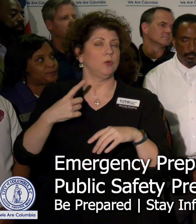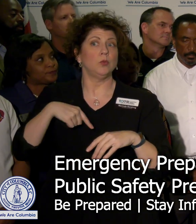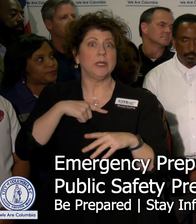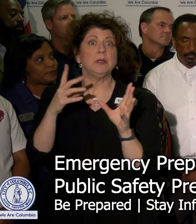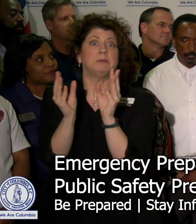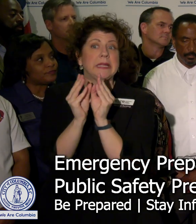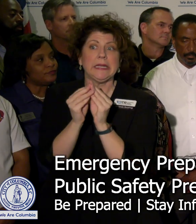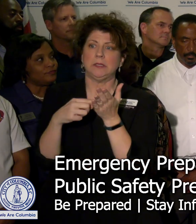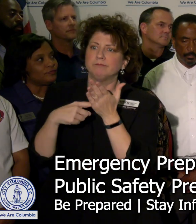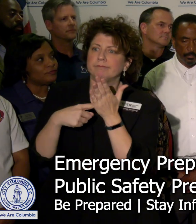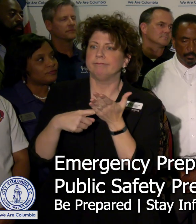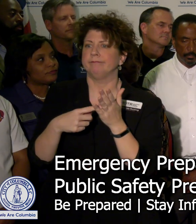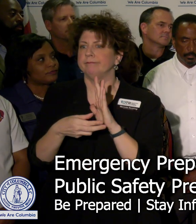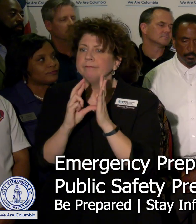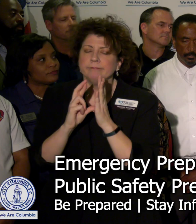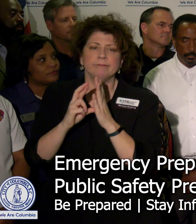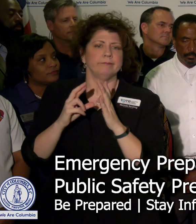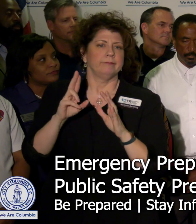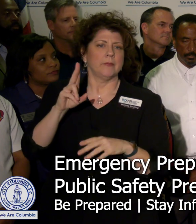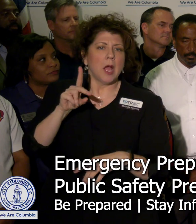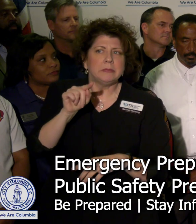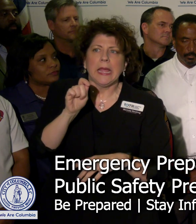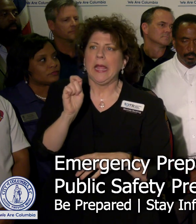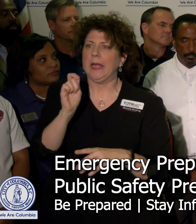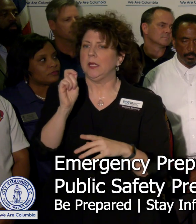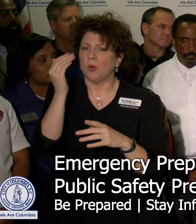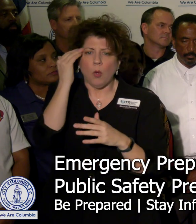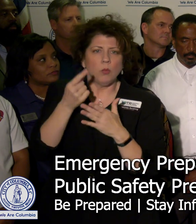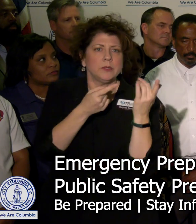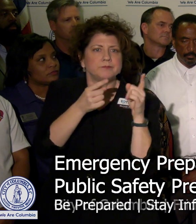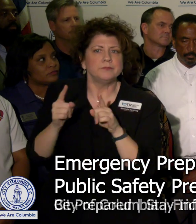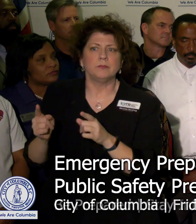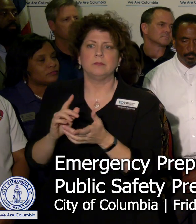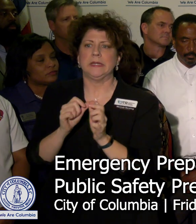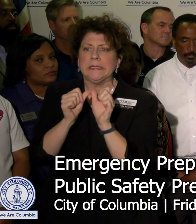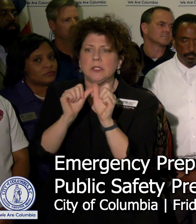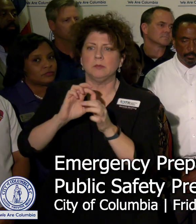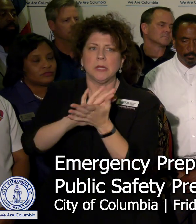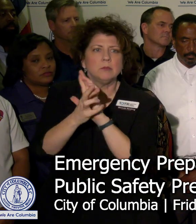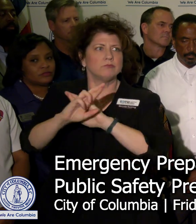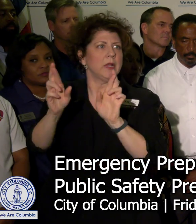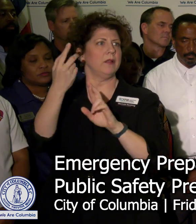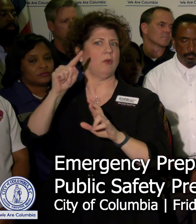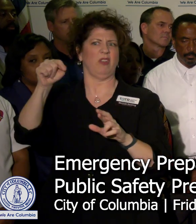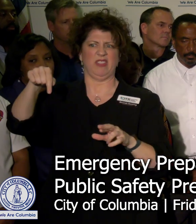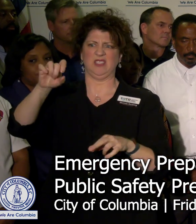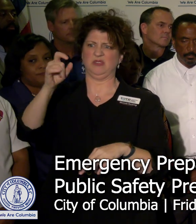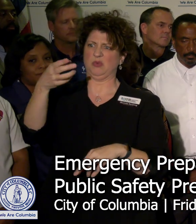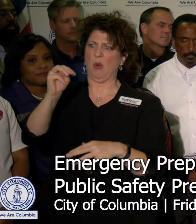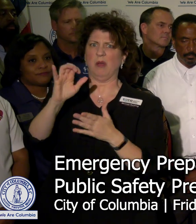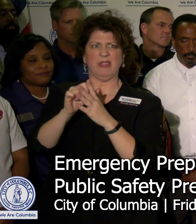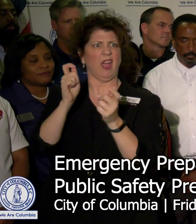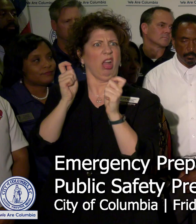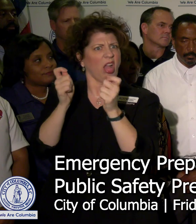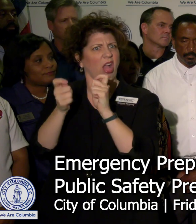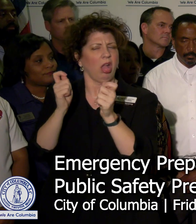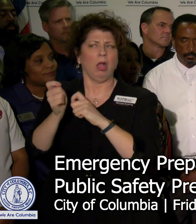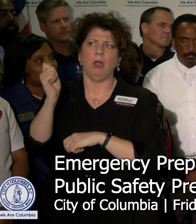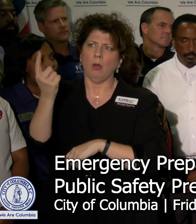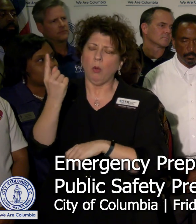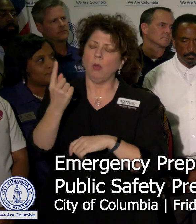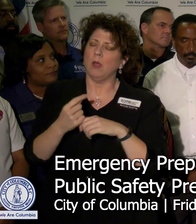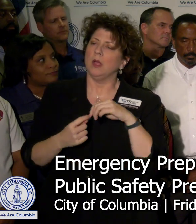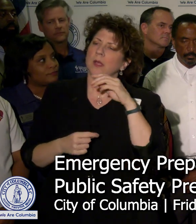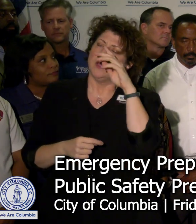go over the issues of the day, get an update and make sure we're continuing to prepare for this ever-changing storm. So thank y'all for being here.